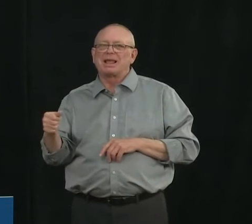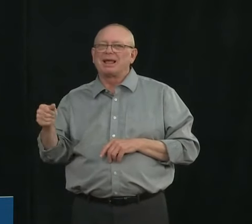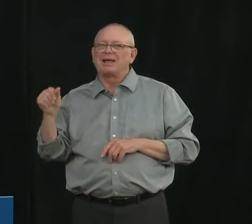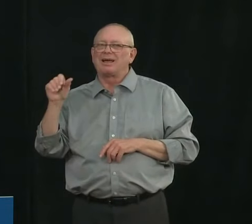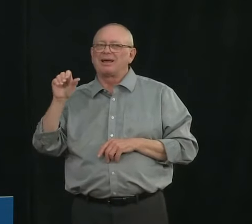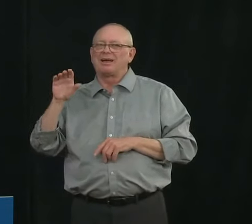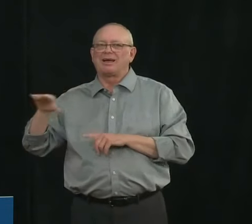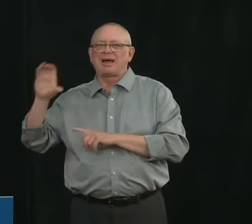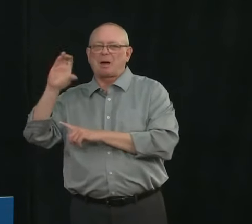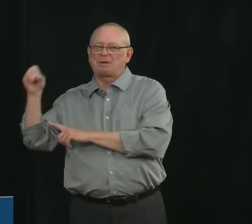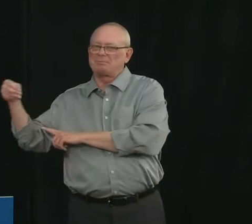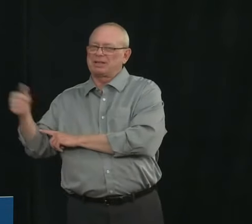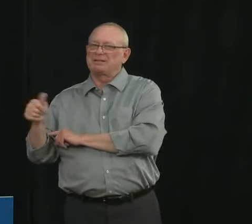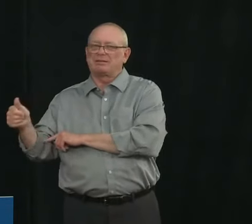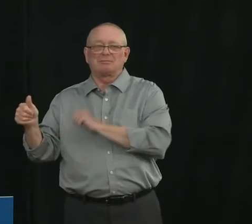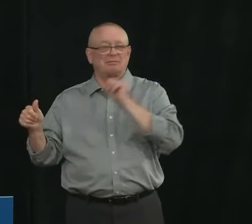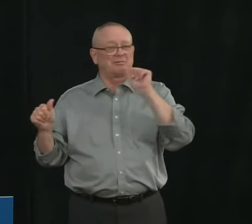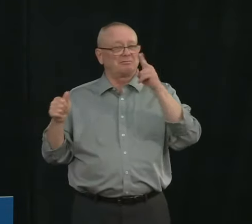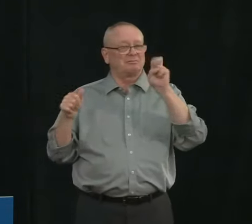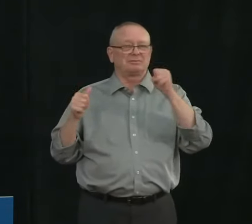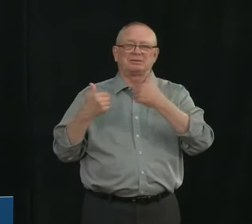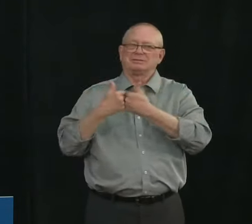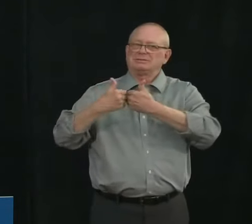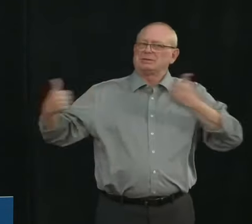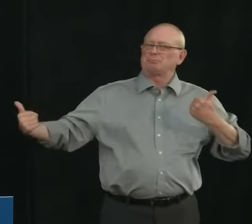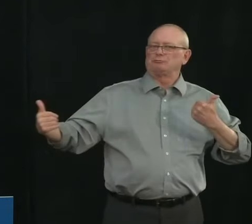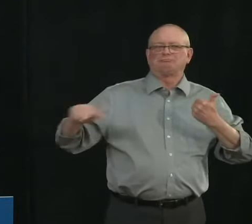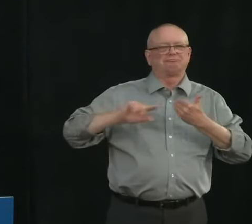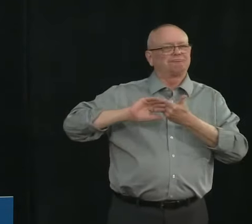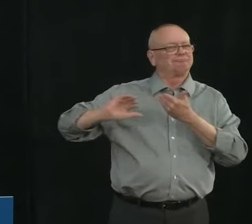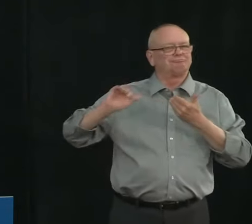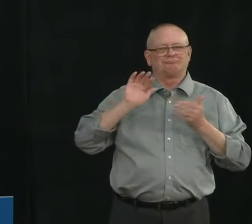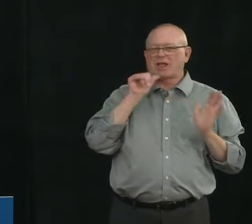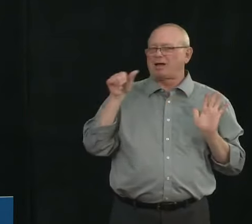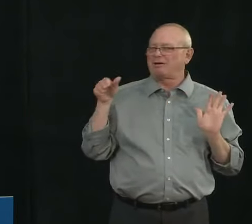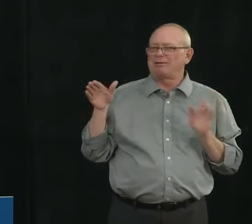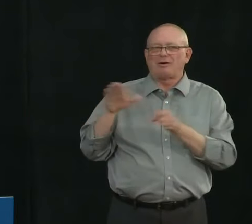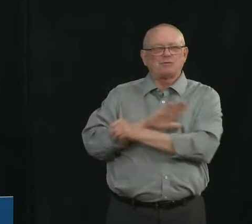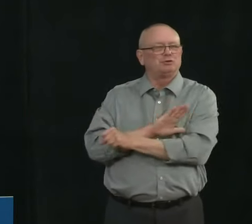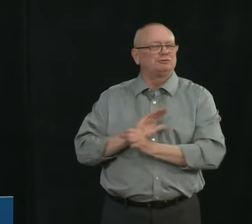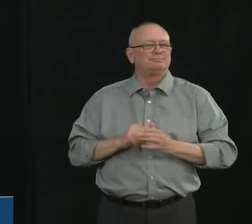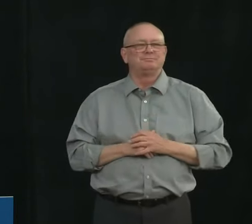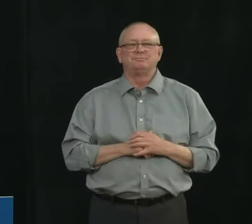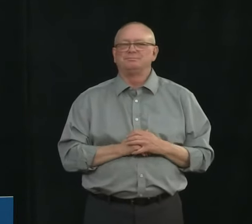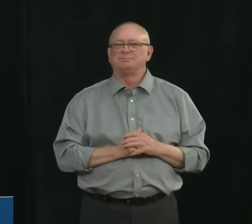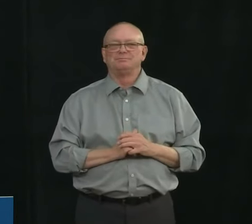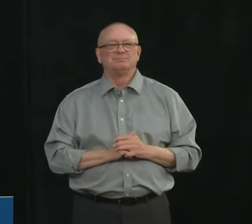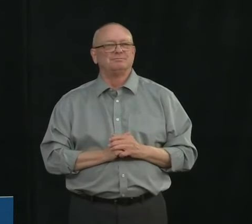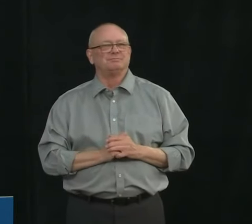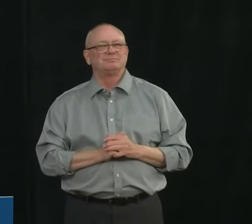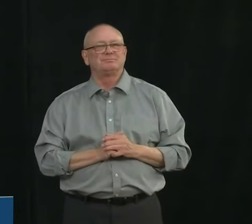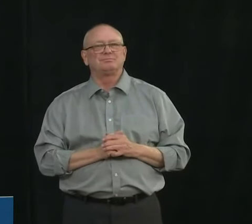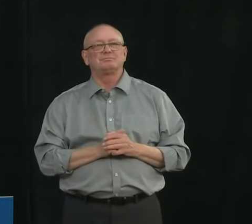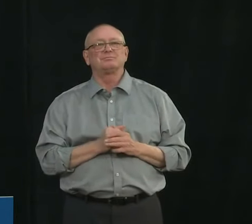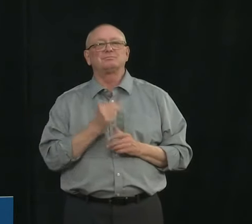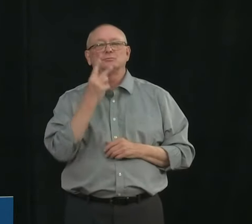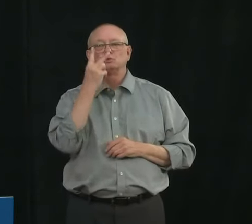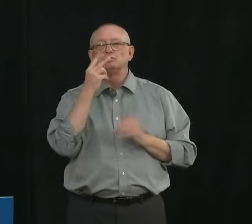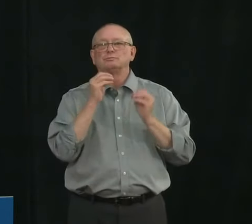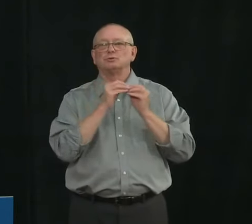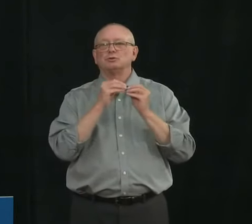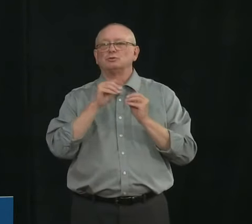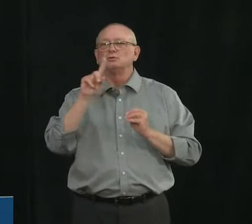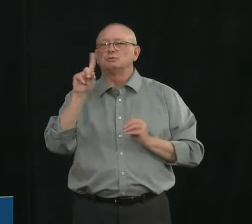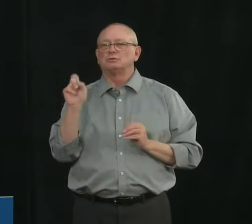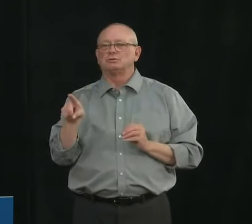testing for any group all right think we've time for two more questions operator could you put through the next one please dylan